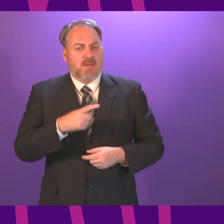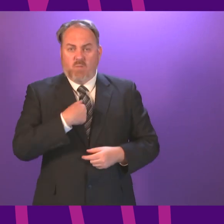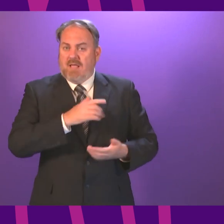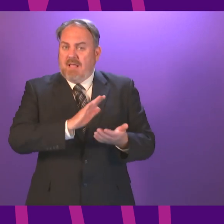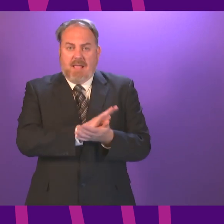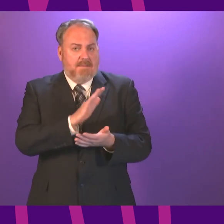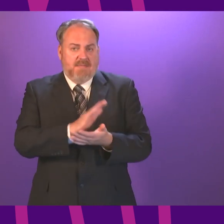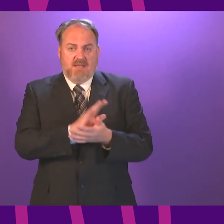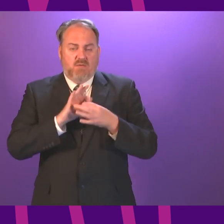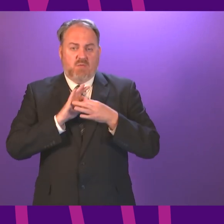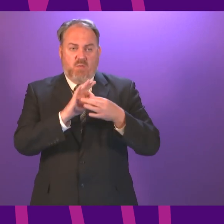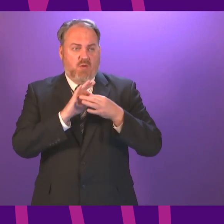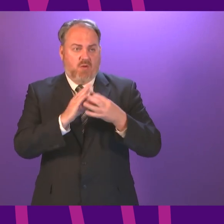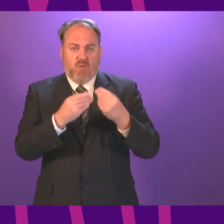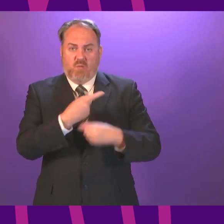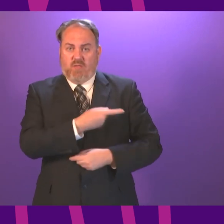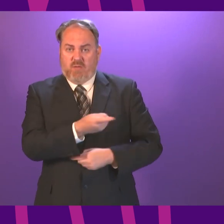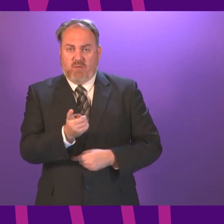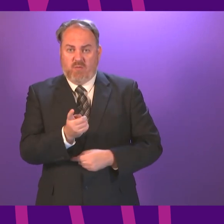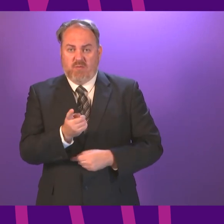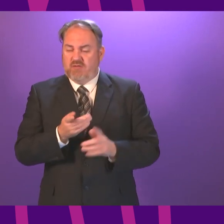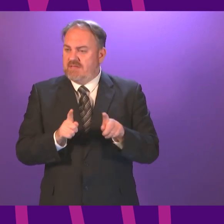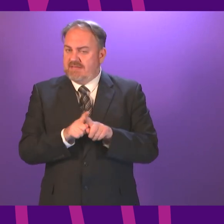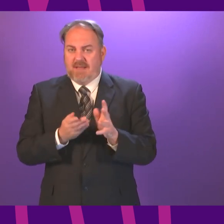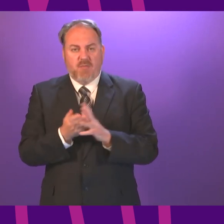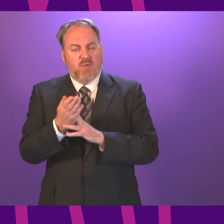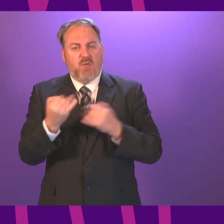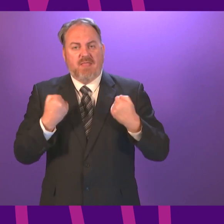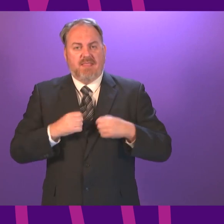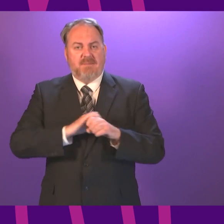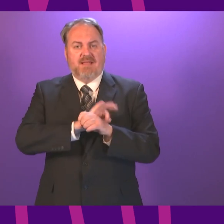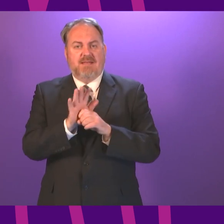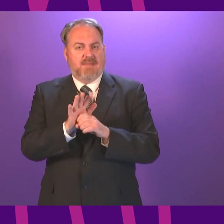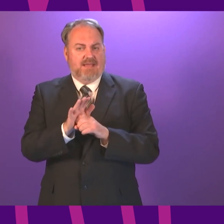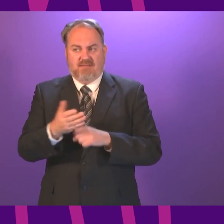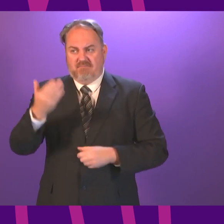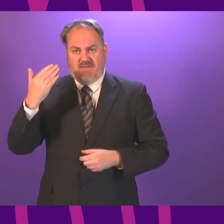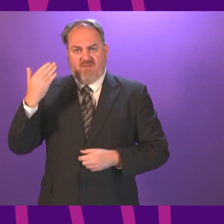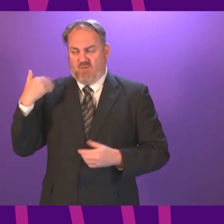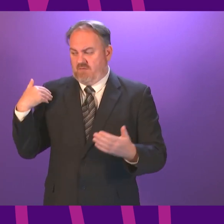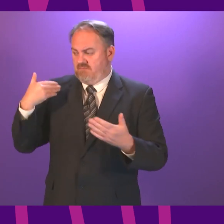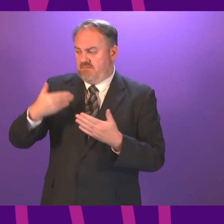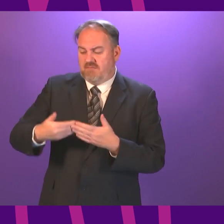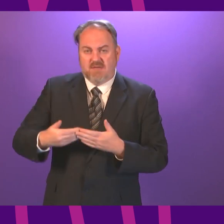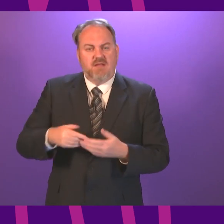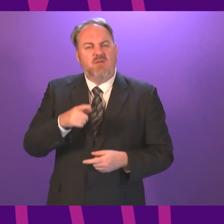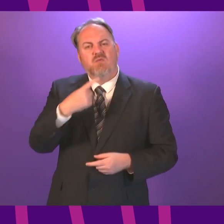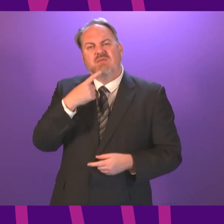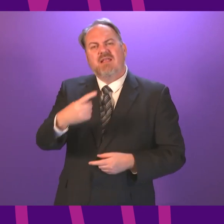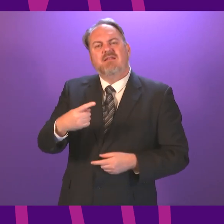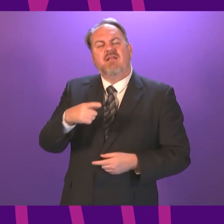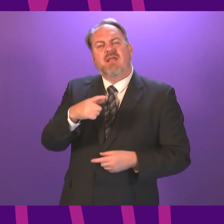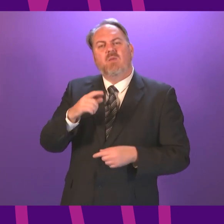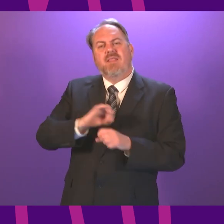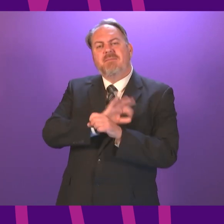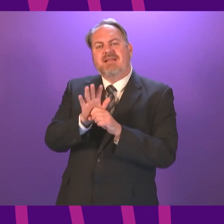like we did in the last year through the pandemic In the election, the First Minister rightly promised that she would defer a referendum until the effects